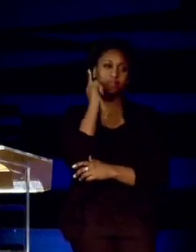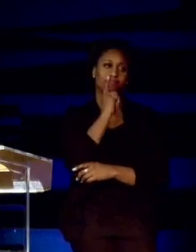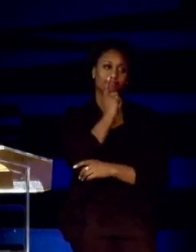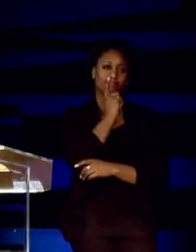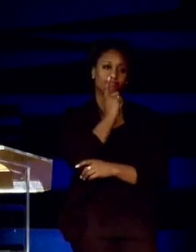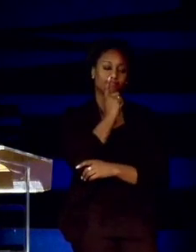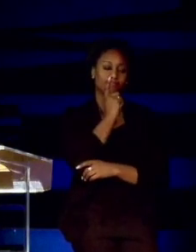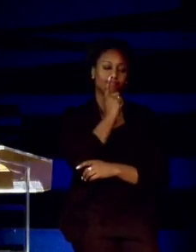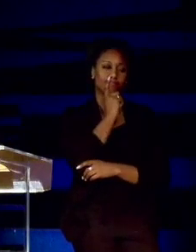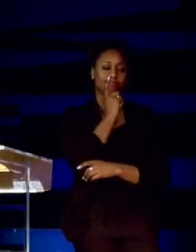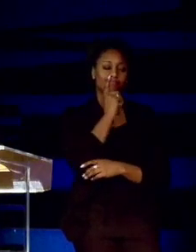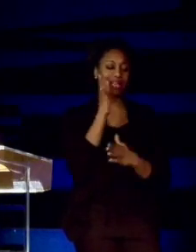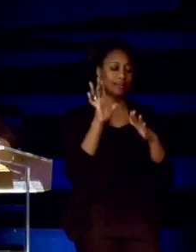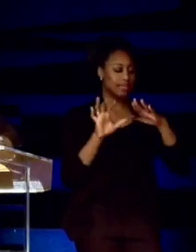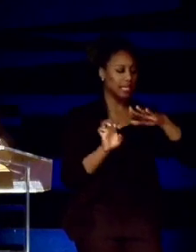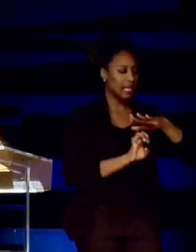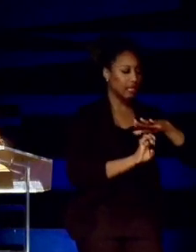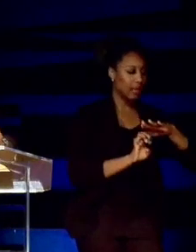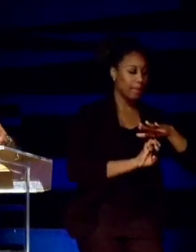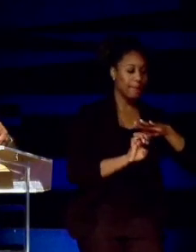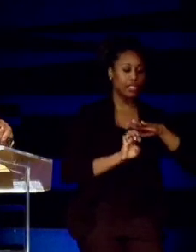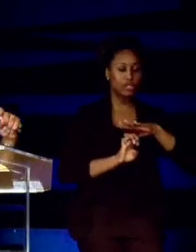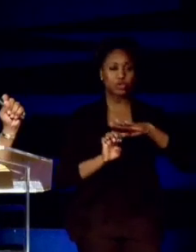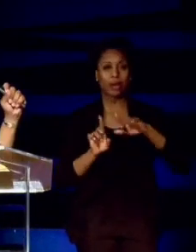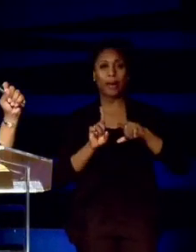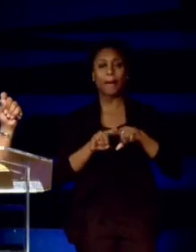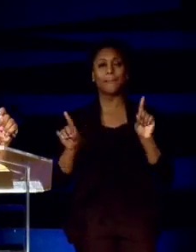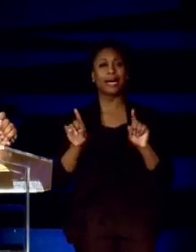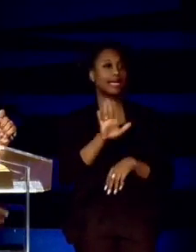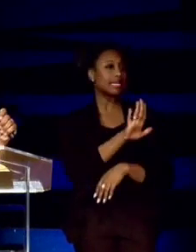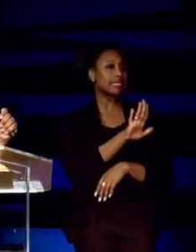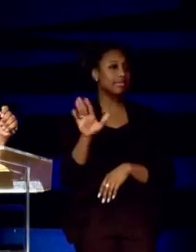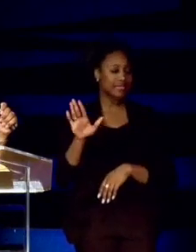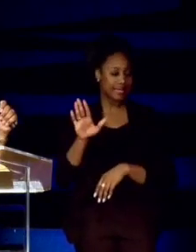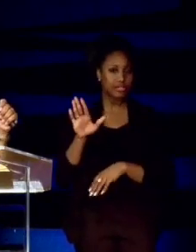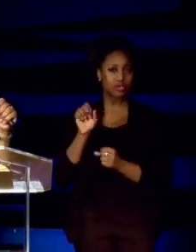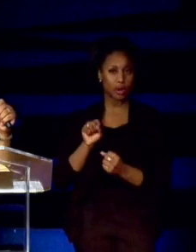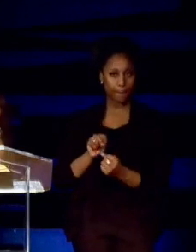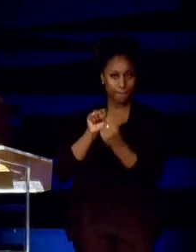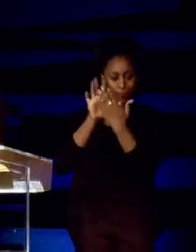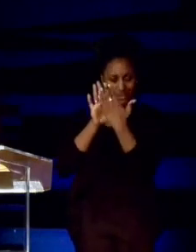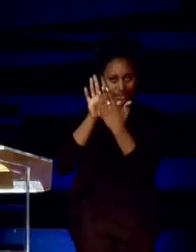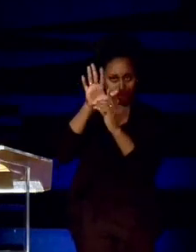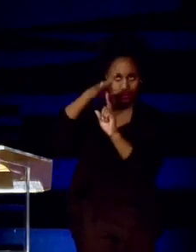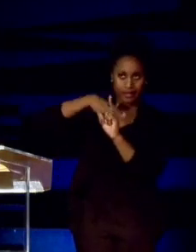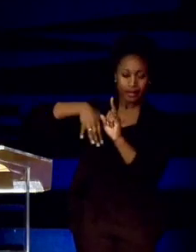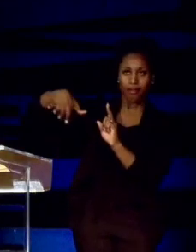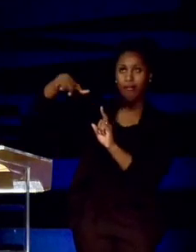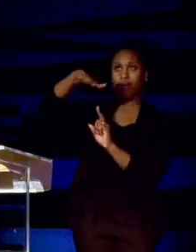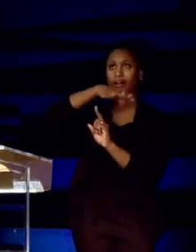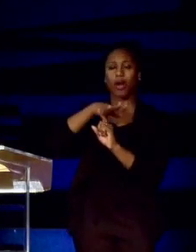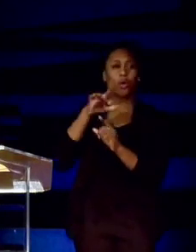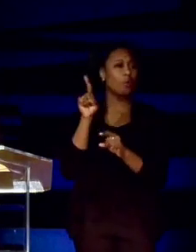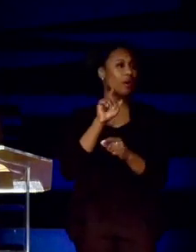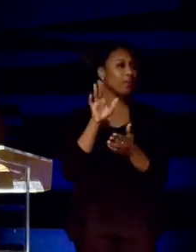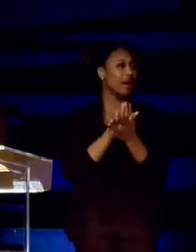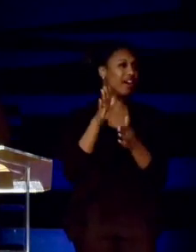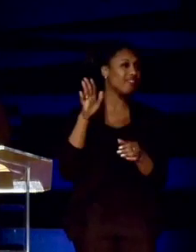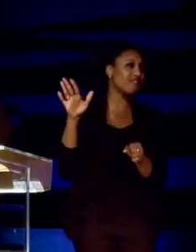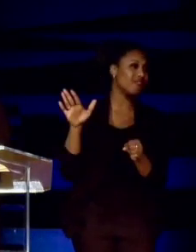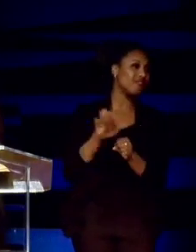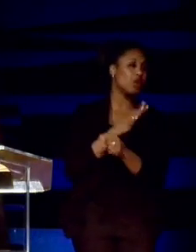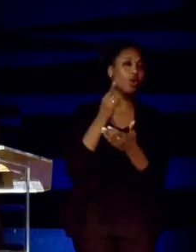sound mundane and elementary, but it is his presence. Where are my full Gospel Baptist Church